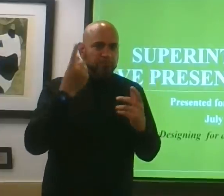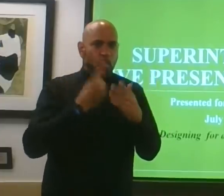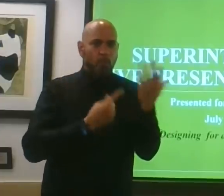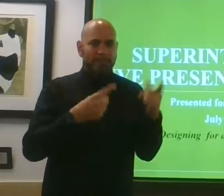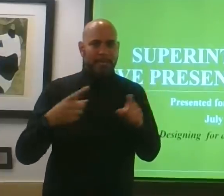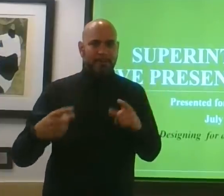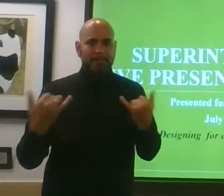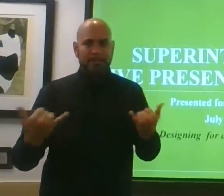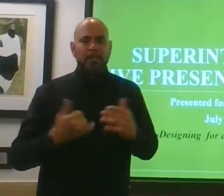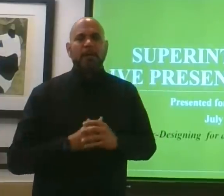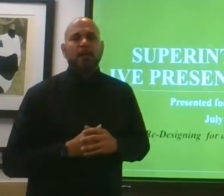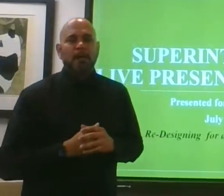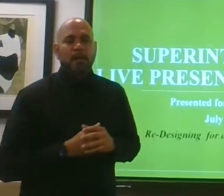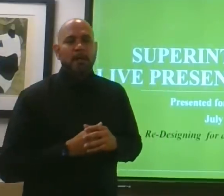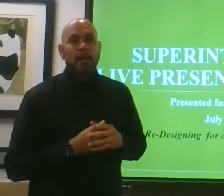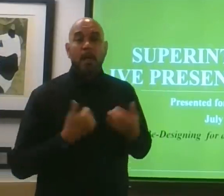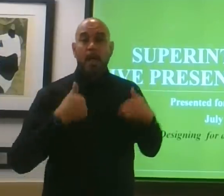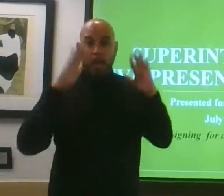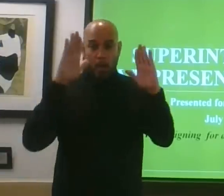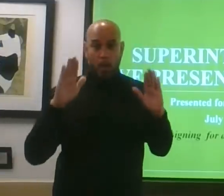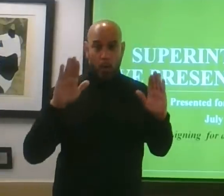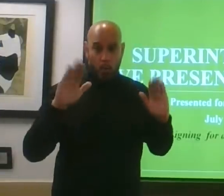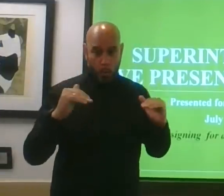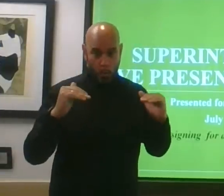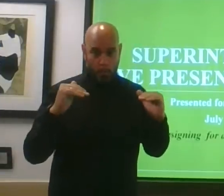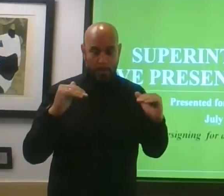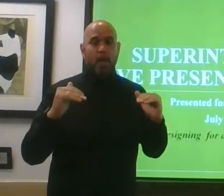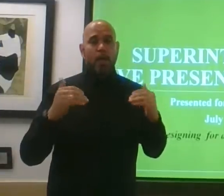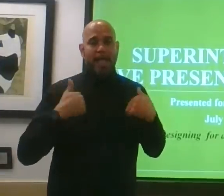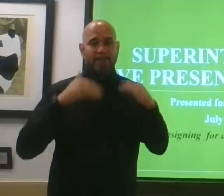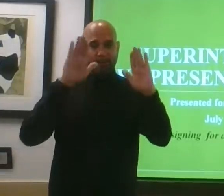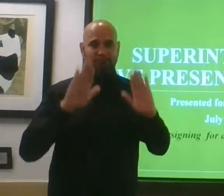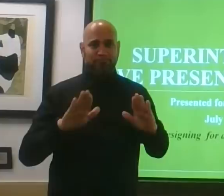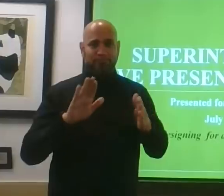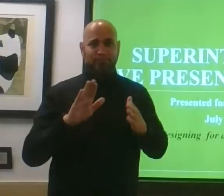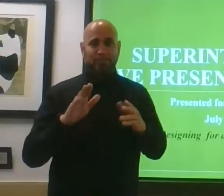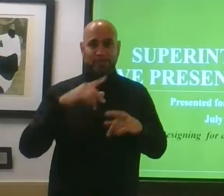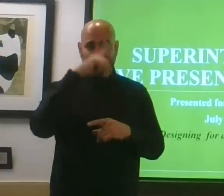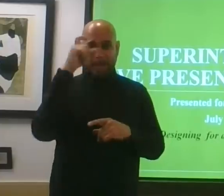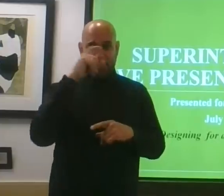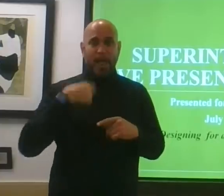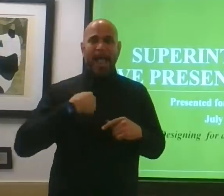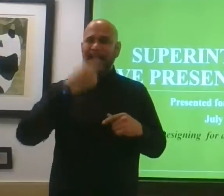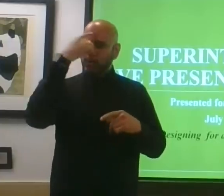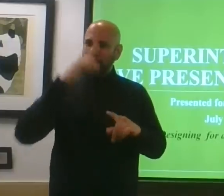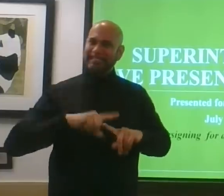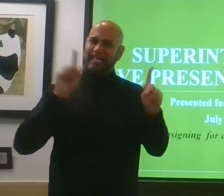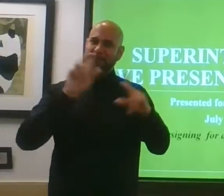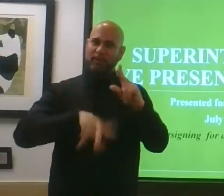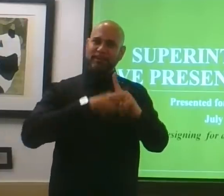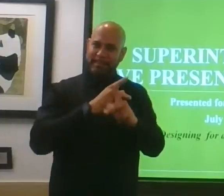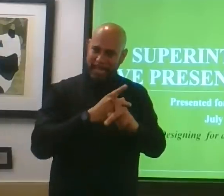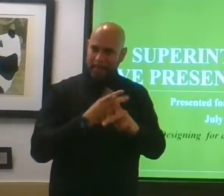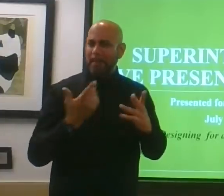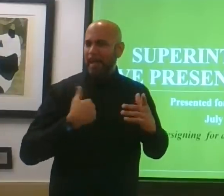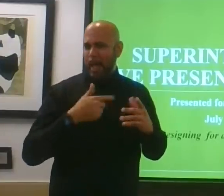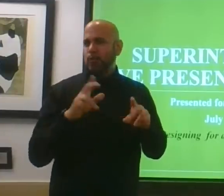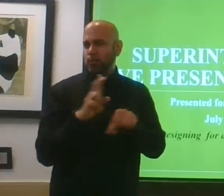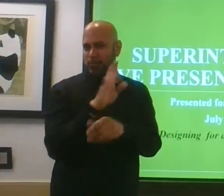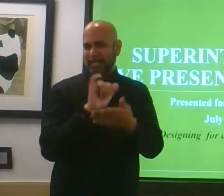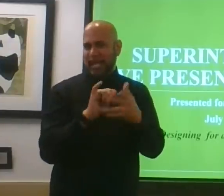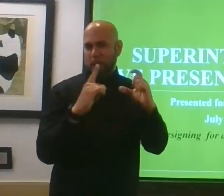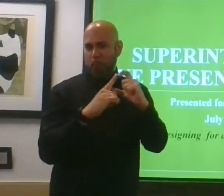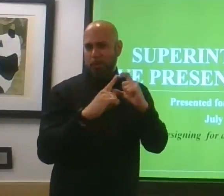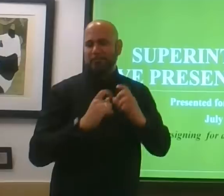I hope you're having a great summer. I know it's been a very different type of summer. I'll just use the word different,